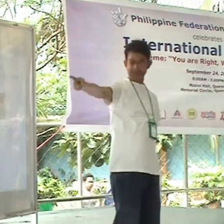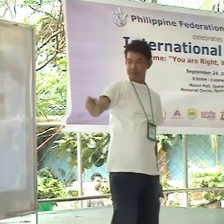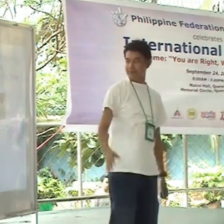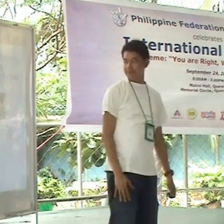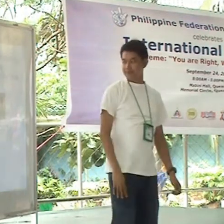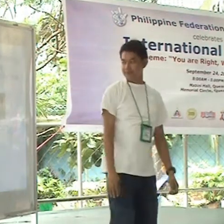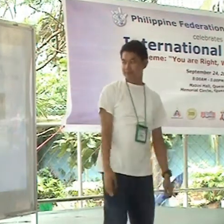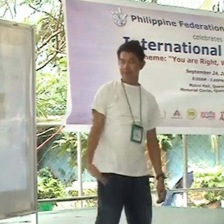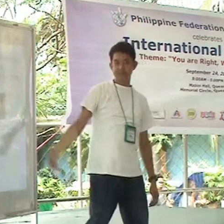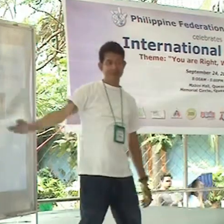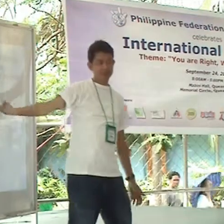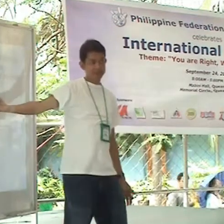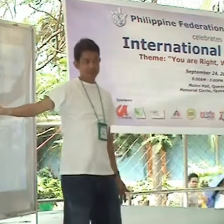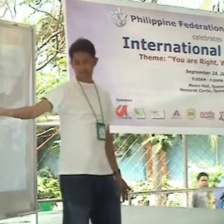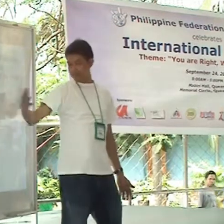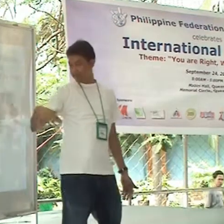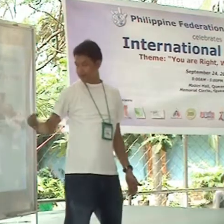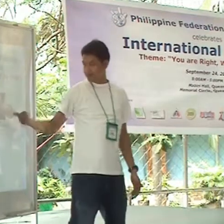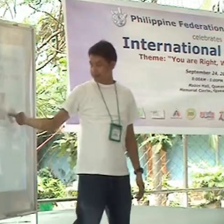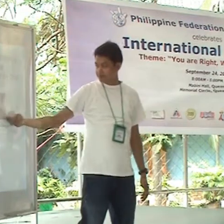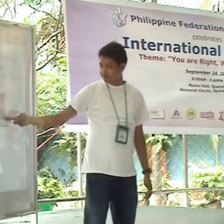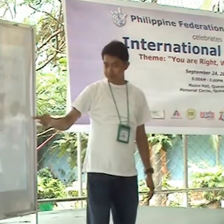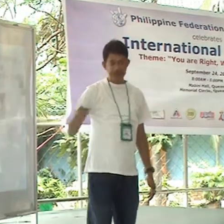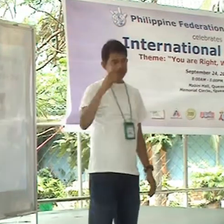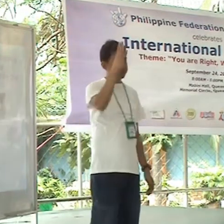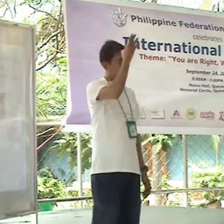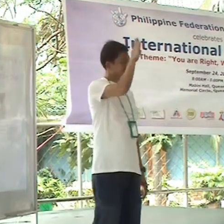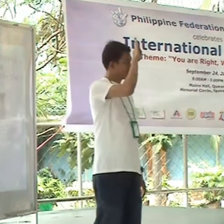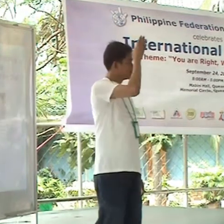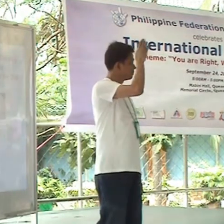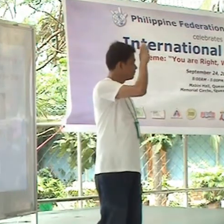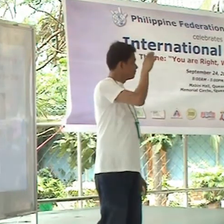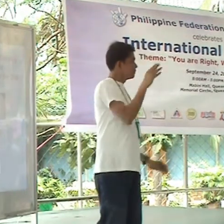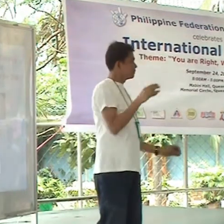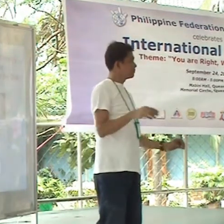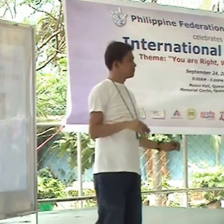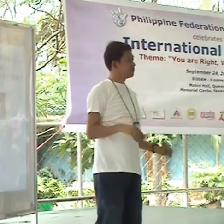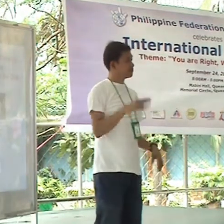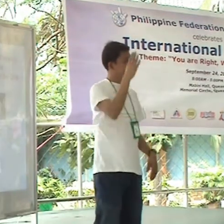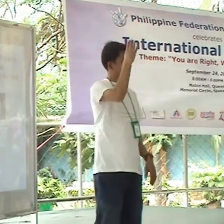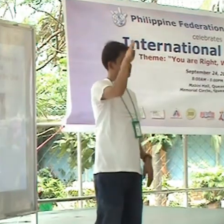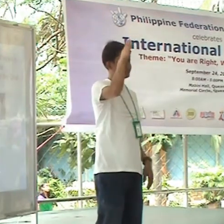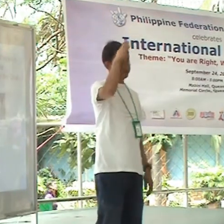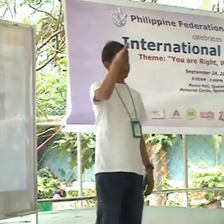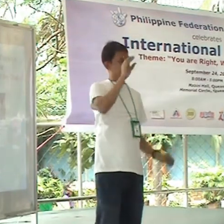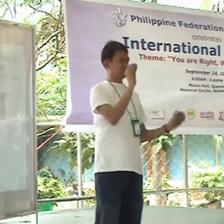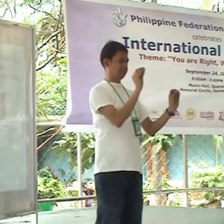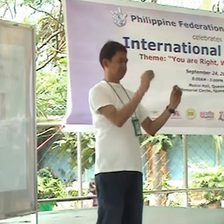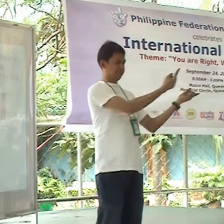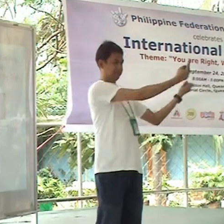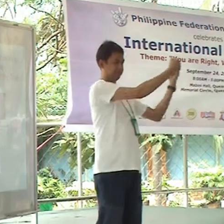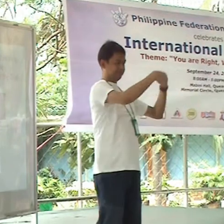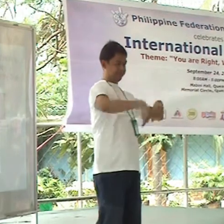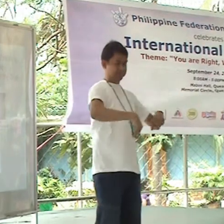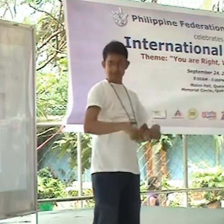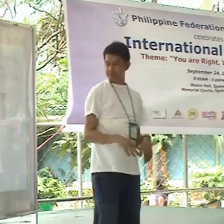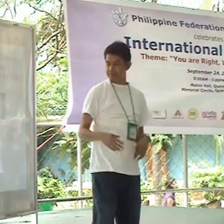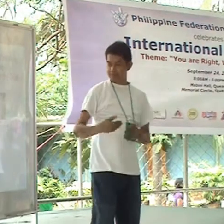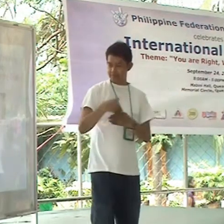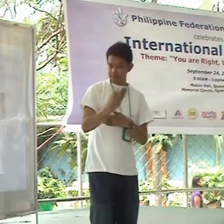president... He was the president before. Then afterward, Rafi, si Julius Andrade. Julius, are you here? Sorry, hindi pala